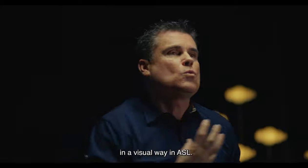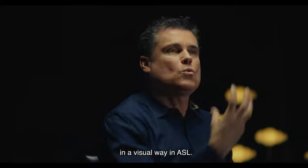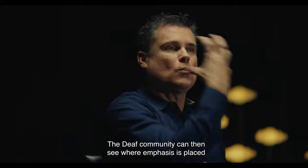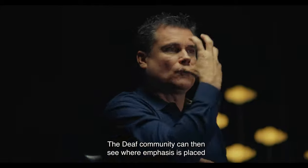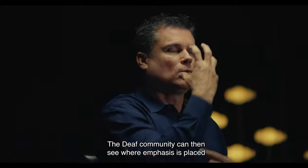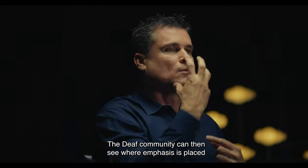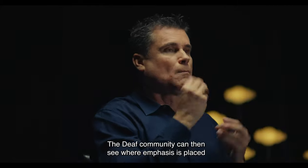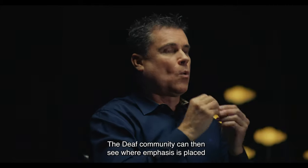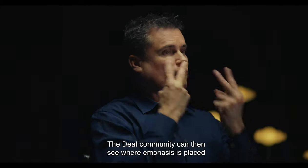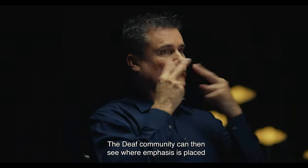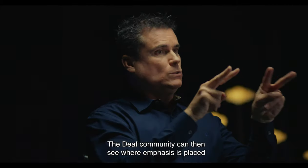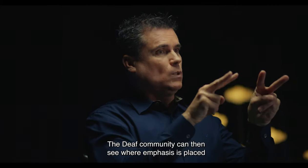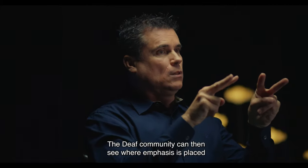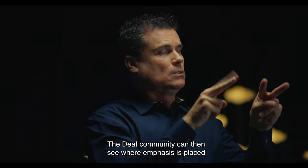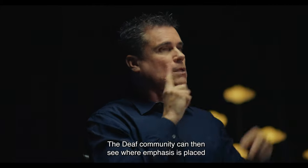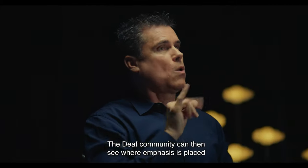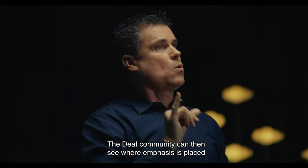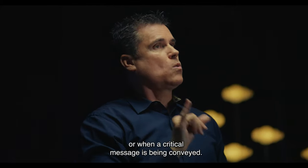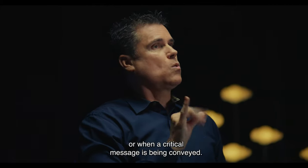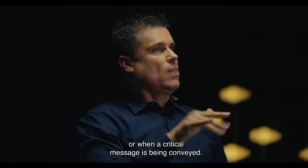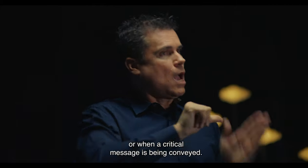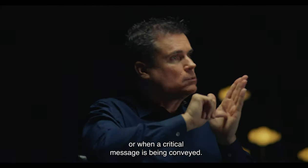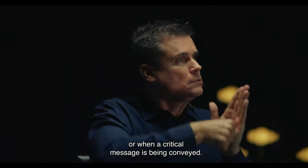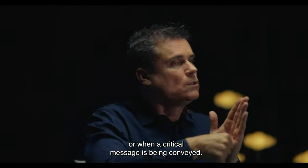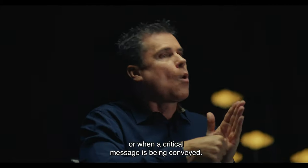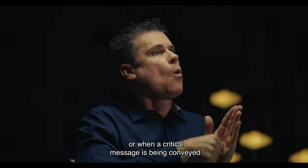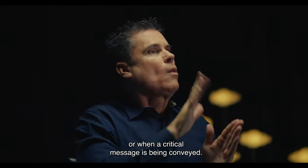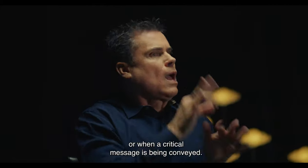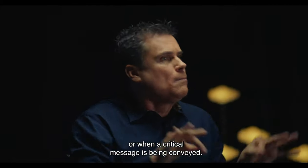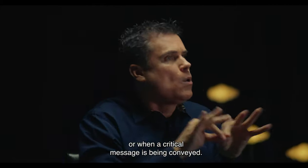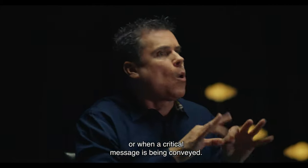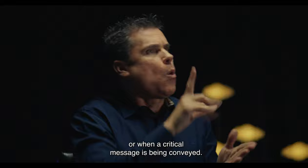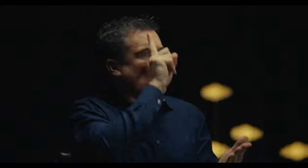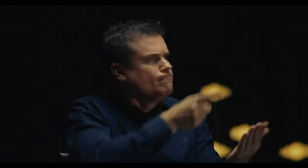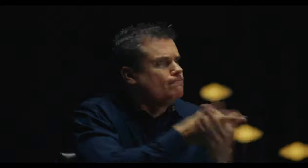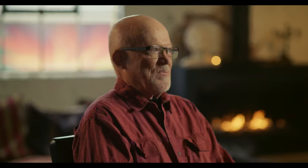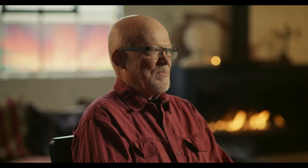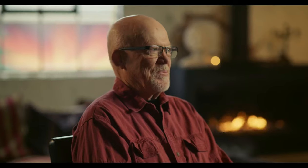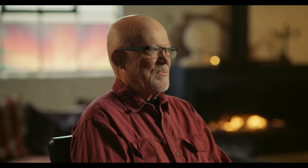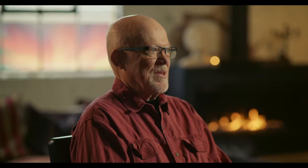The deaf community can then see where hemphasis is placed or when a critical message is being conveyed.